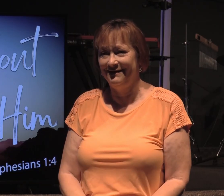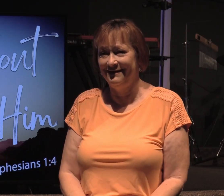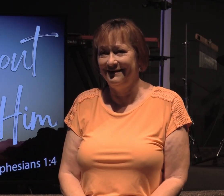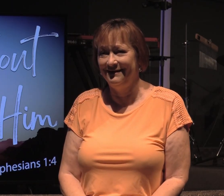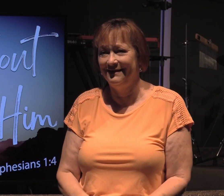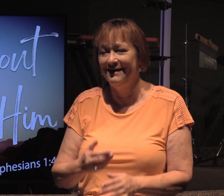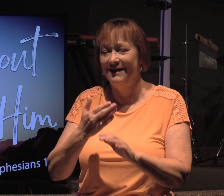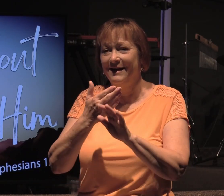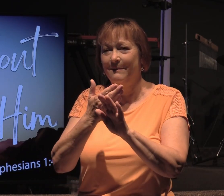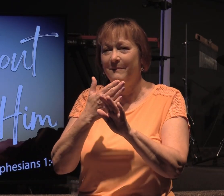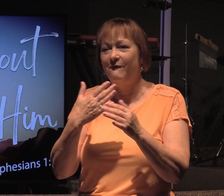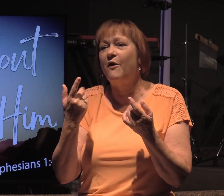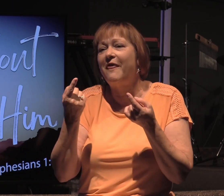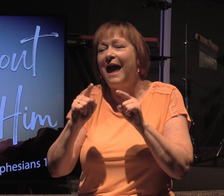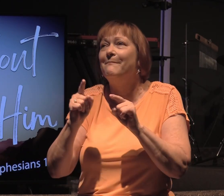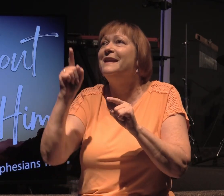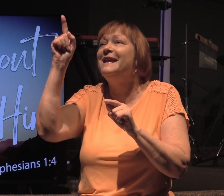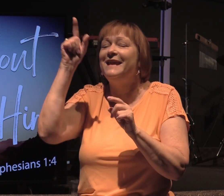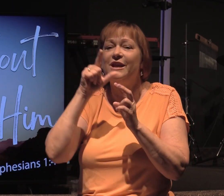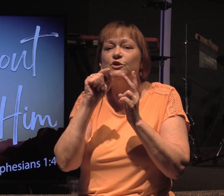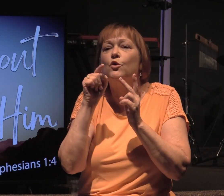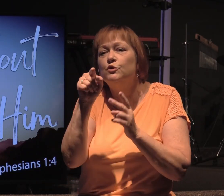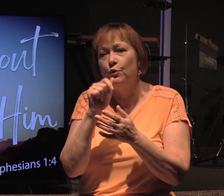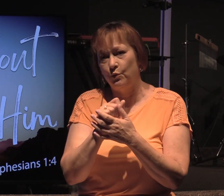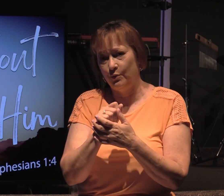Before that ever happened, he chose you.